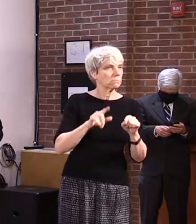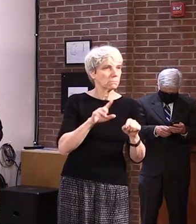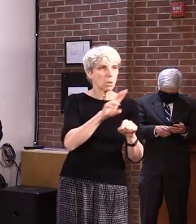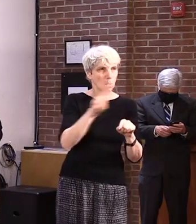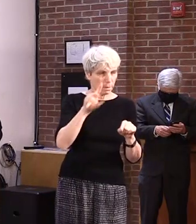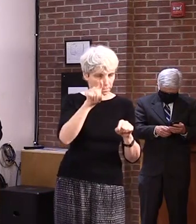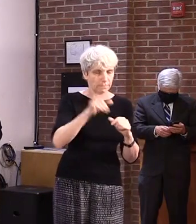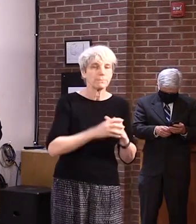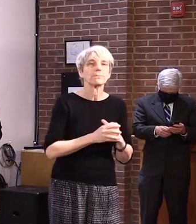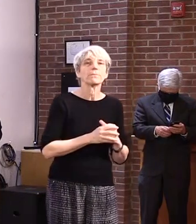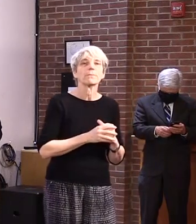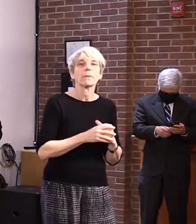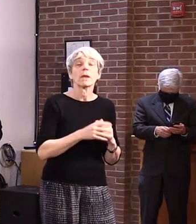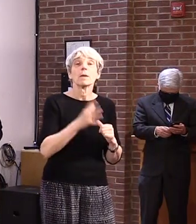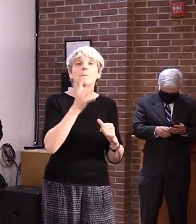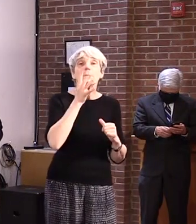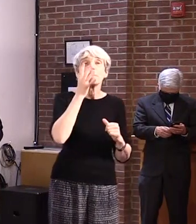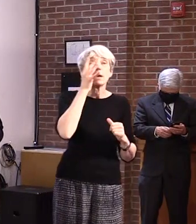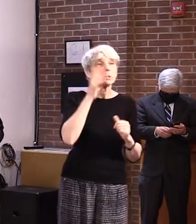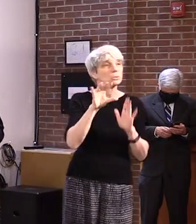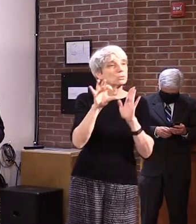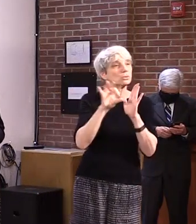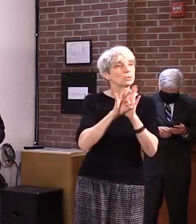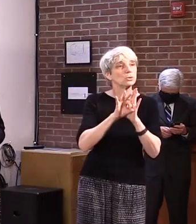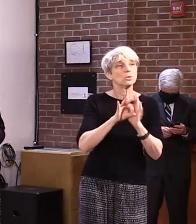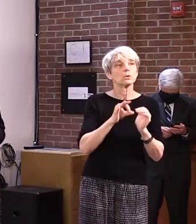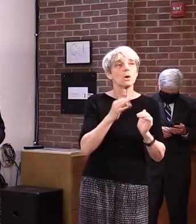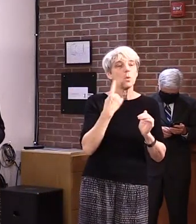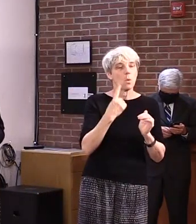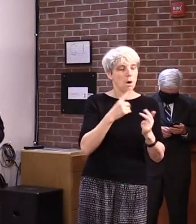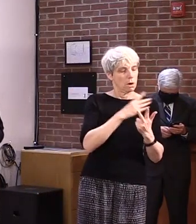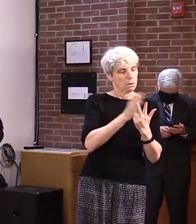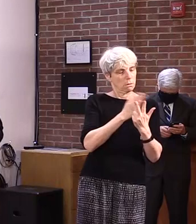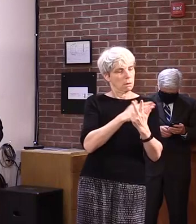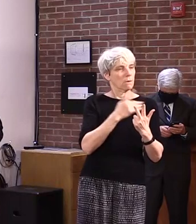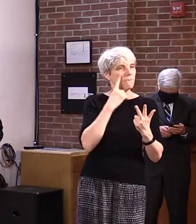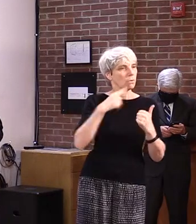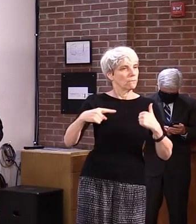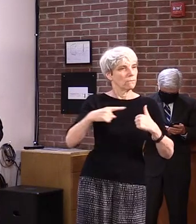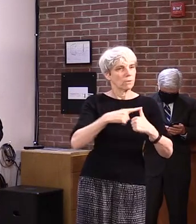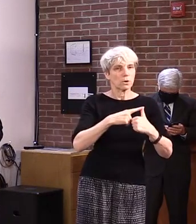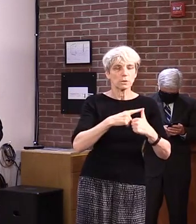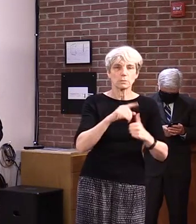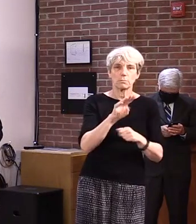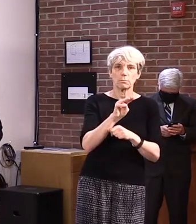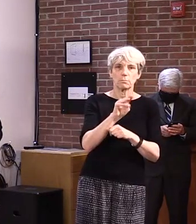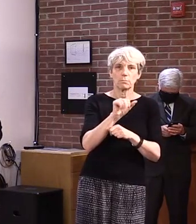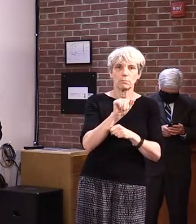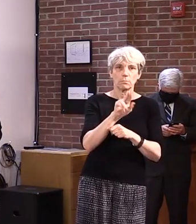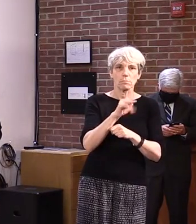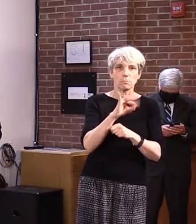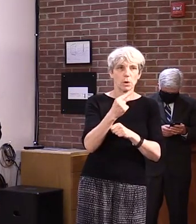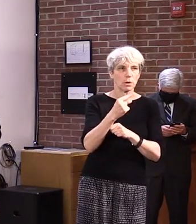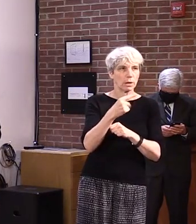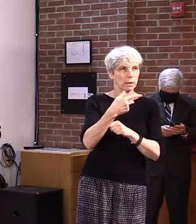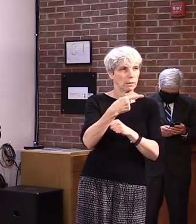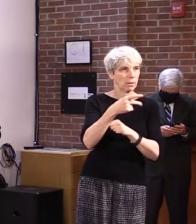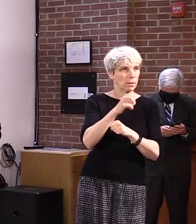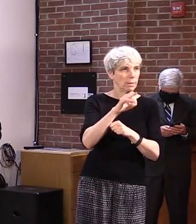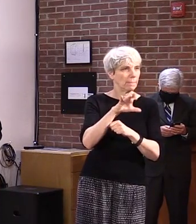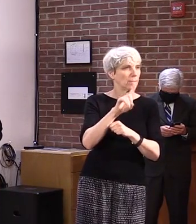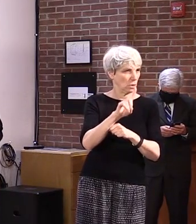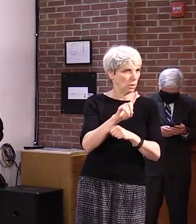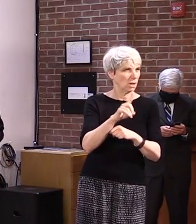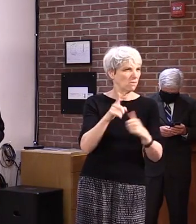Parents are asked to select a learning model for the first marking period. The district has created a process for schools to check in with